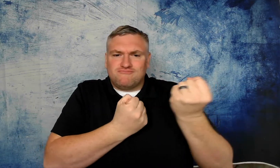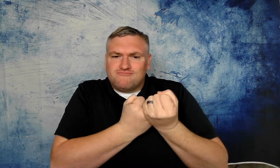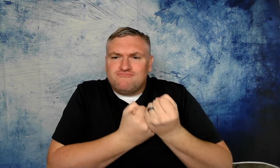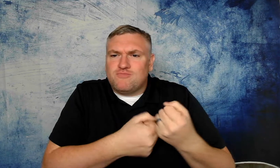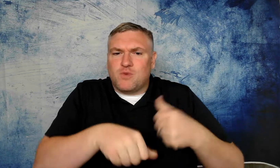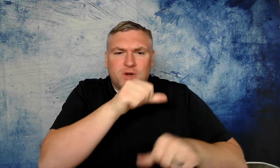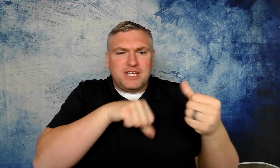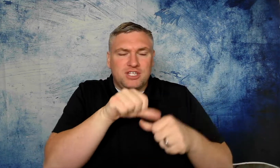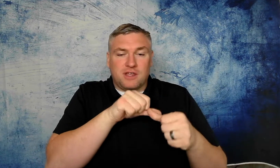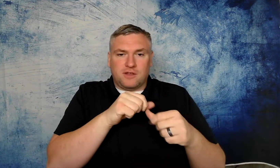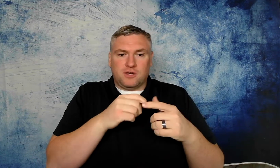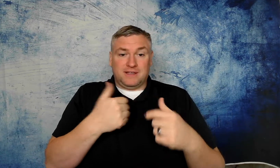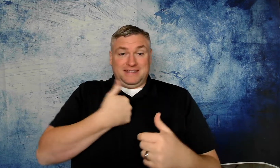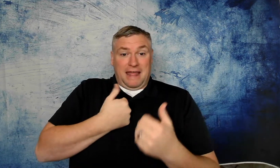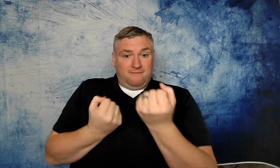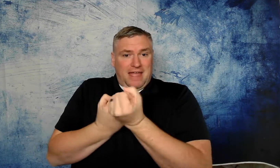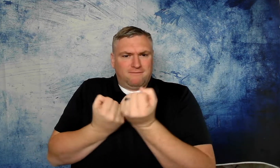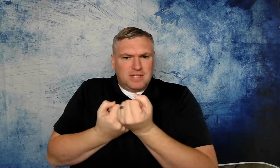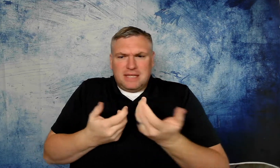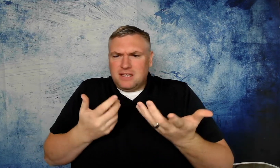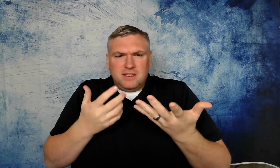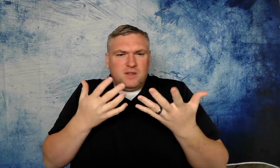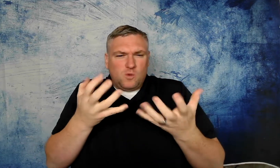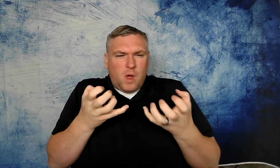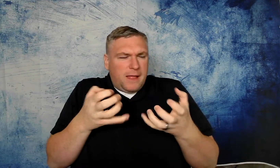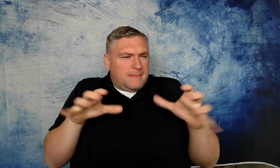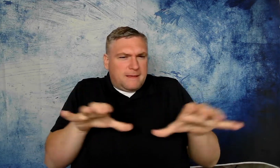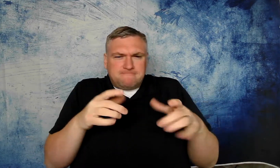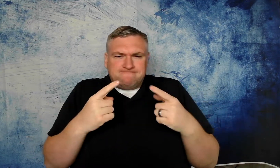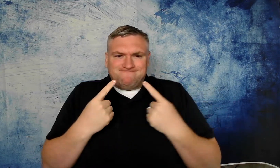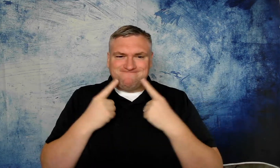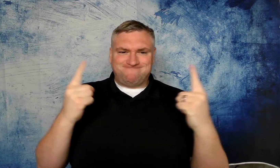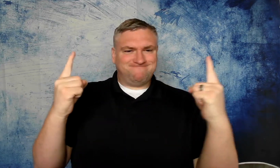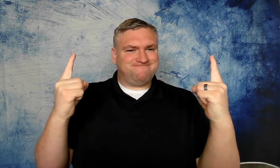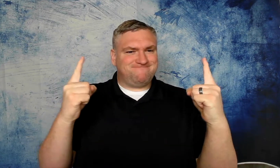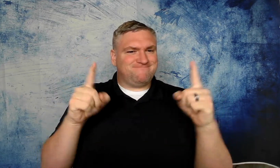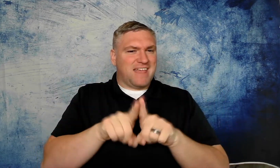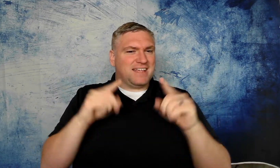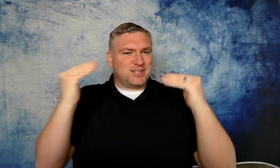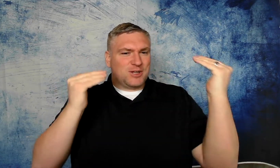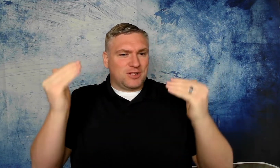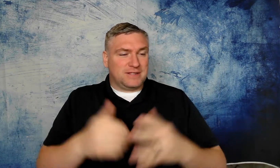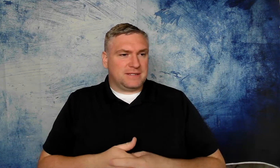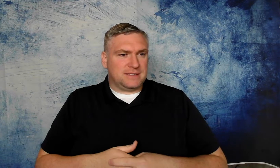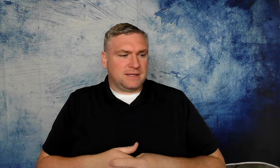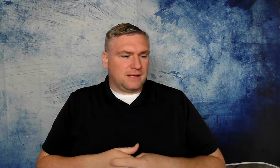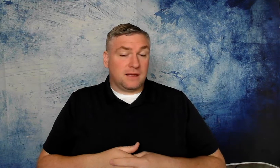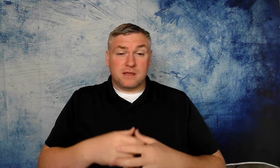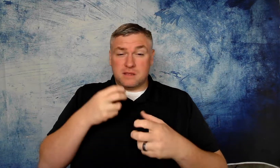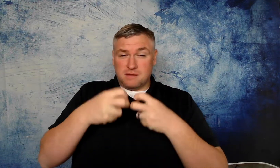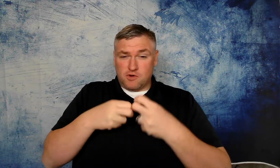collaborate support each other have self-advocacy we want them to be successful adults